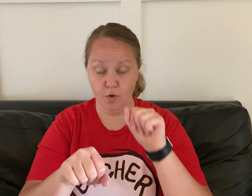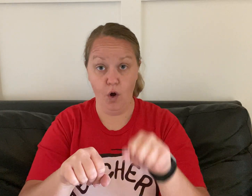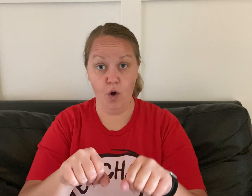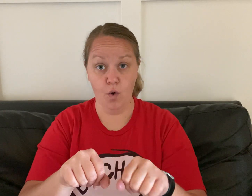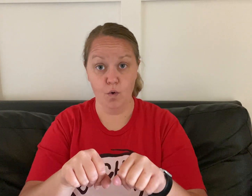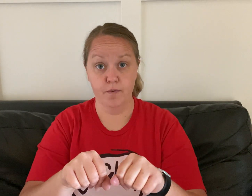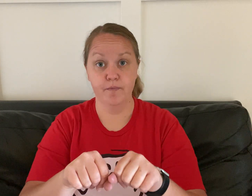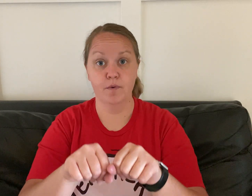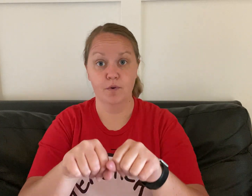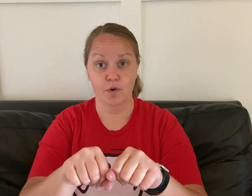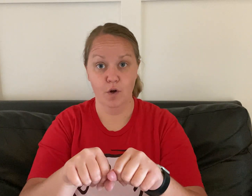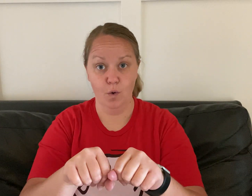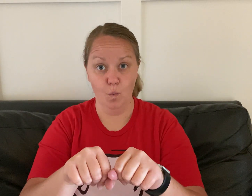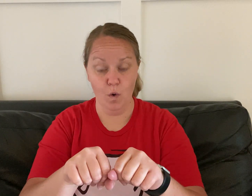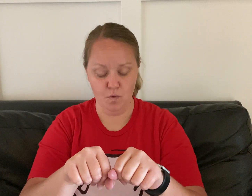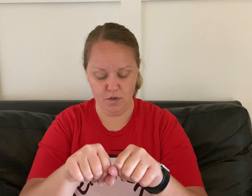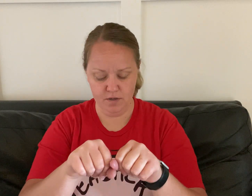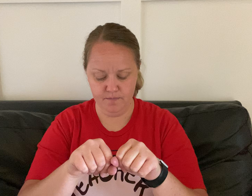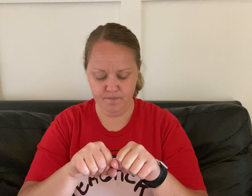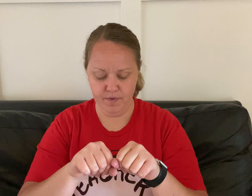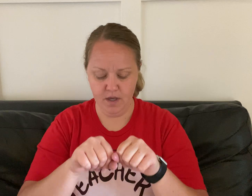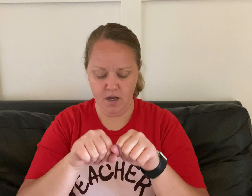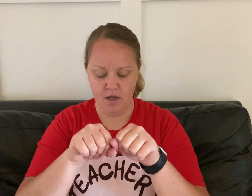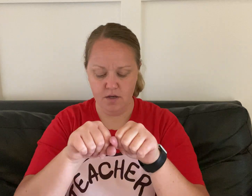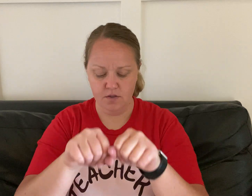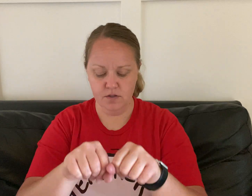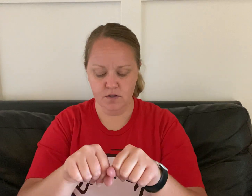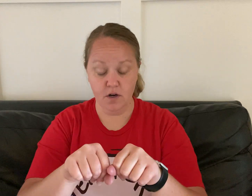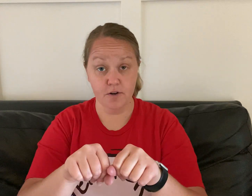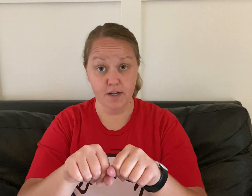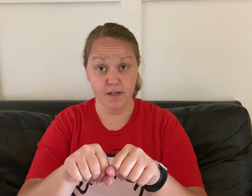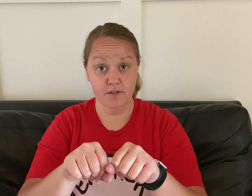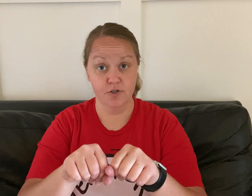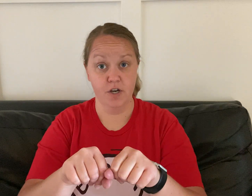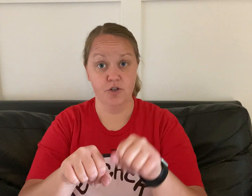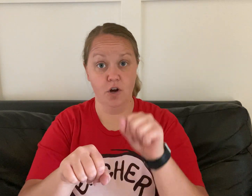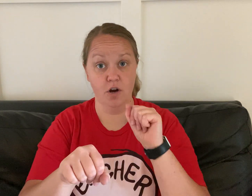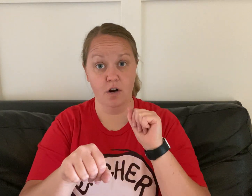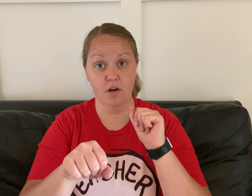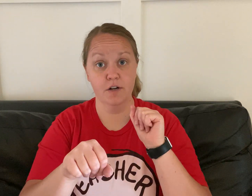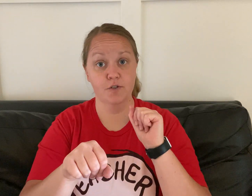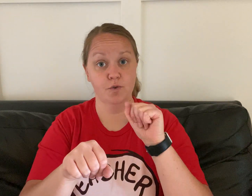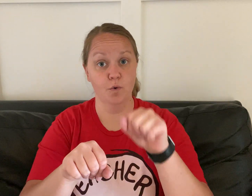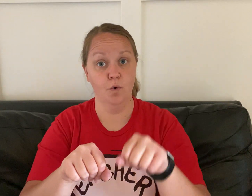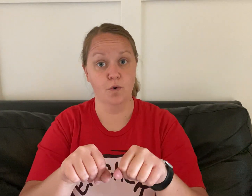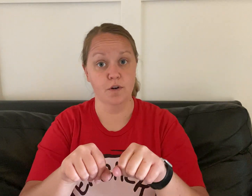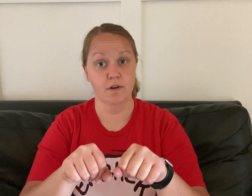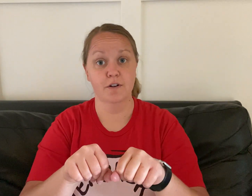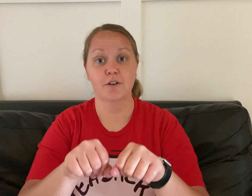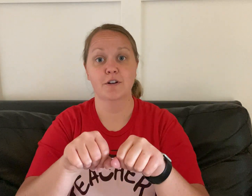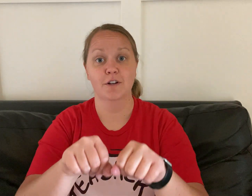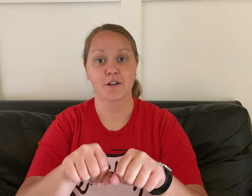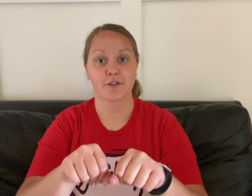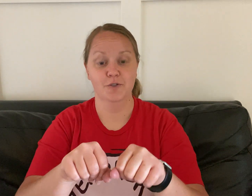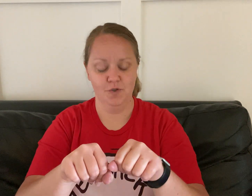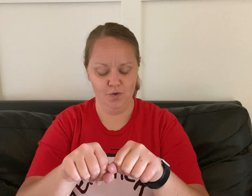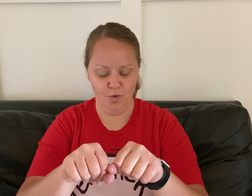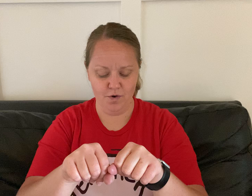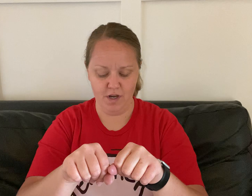o, woke, starry, change r to or, story,